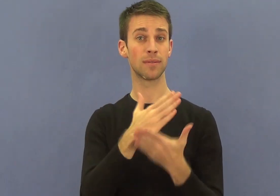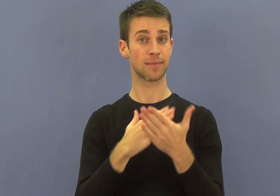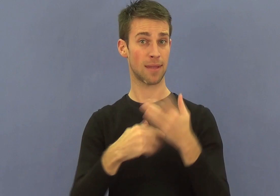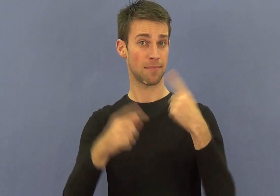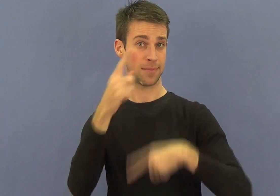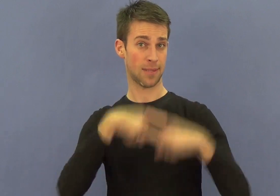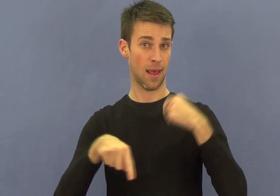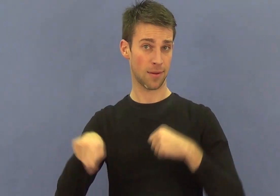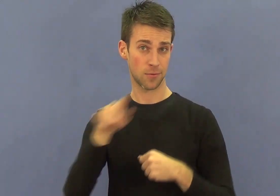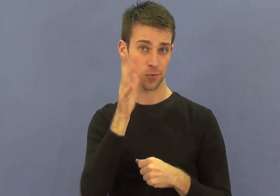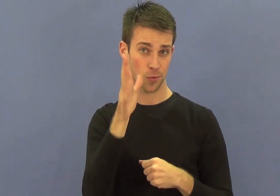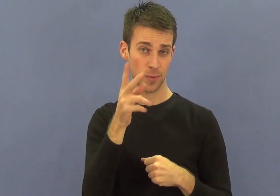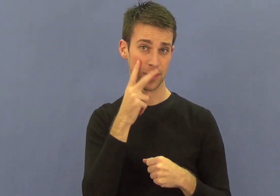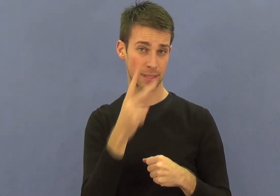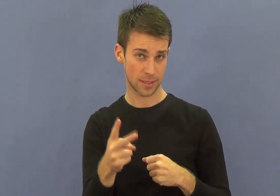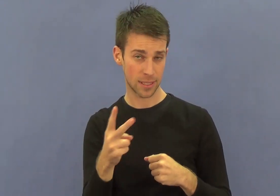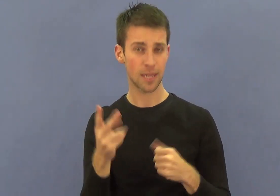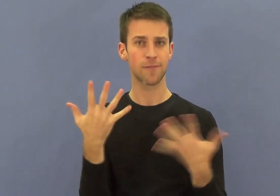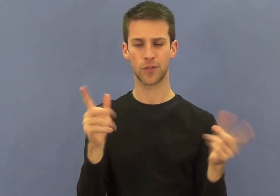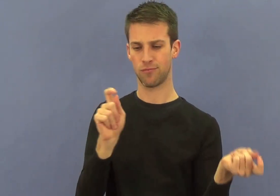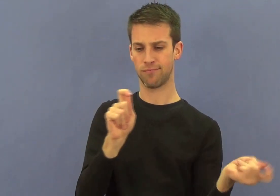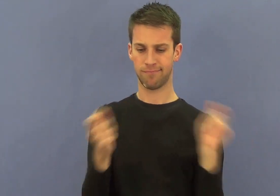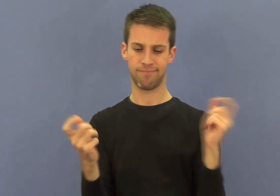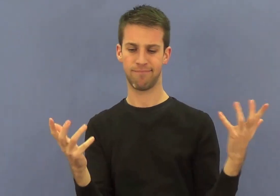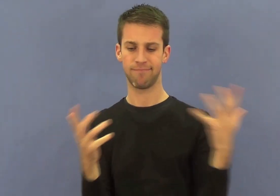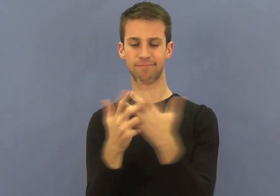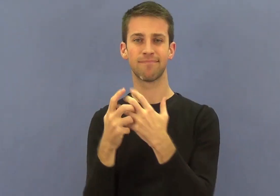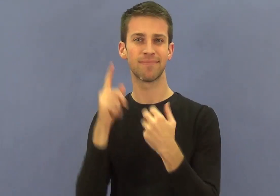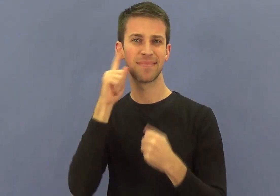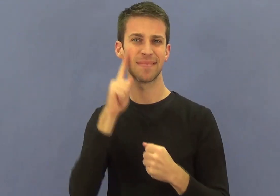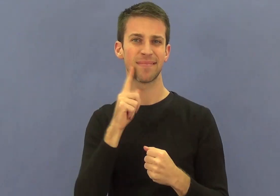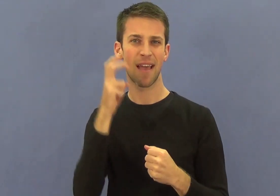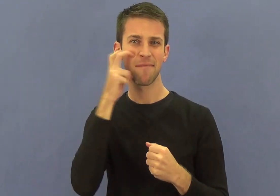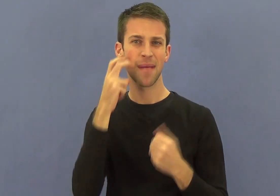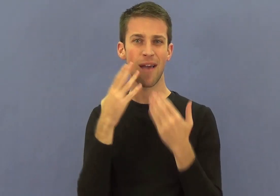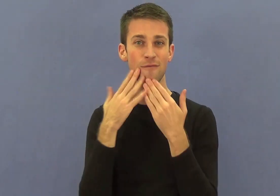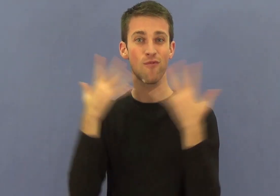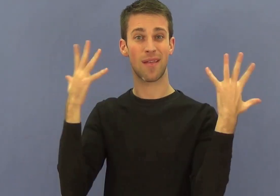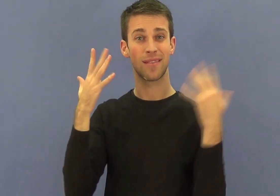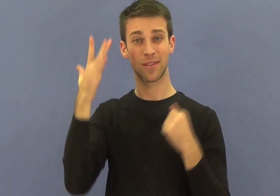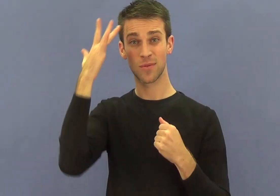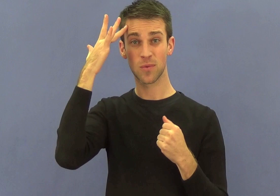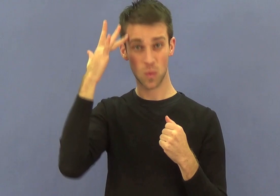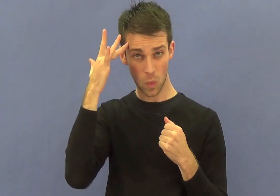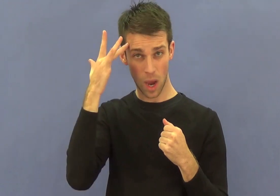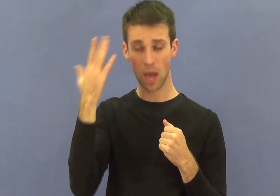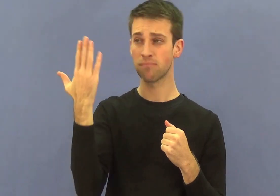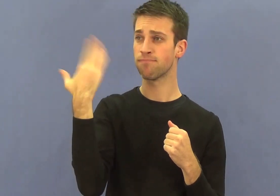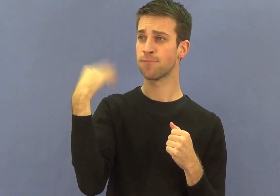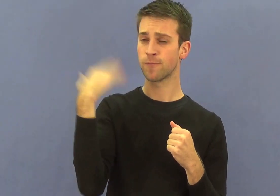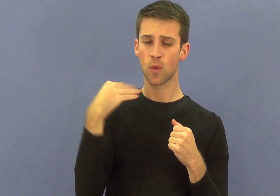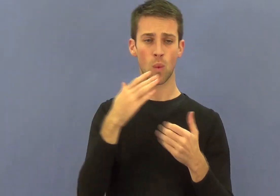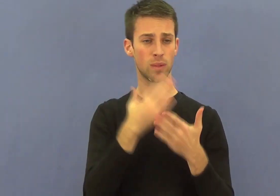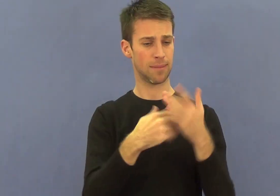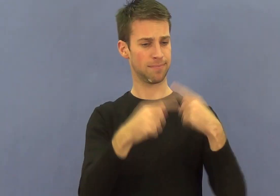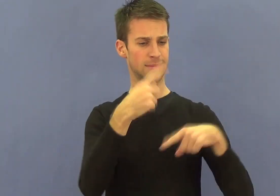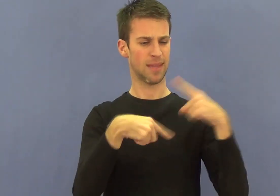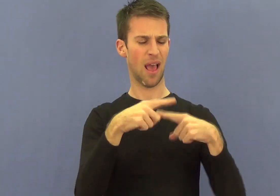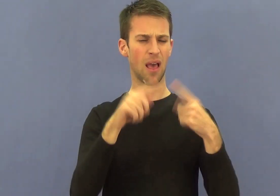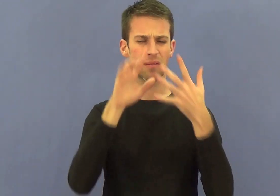means that some traditional signs have been modified to be more visibly and tactually discernible than some of the current